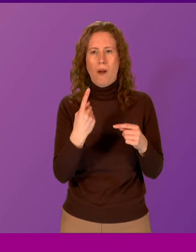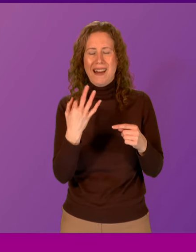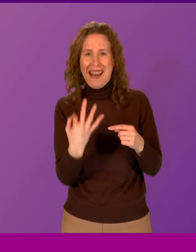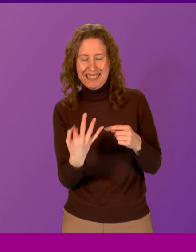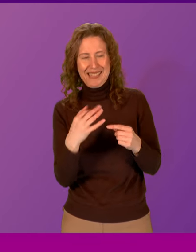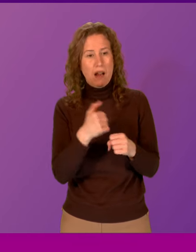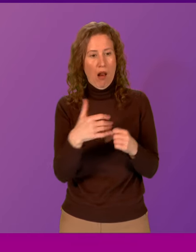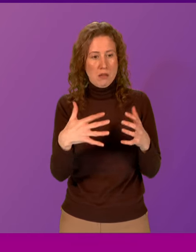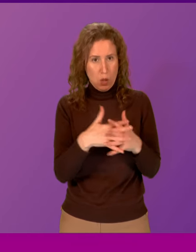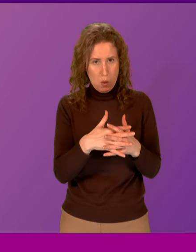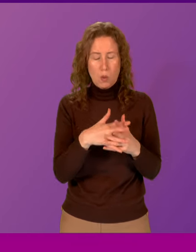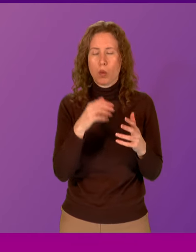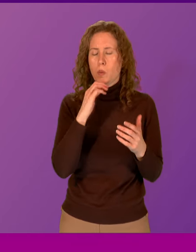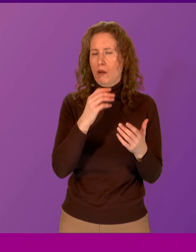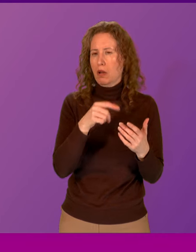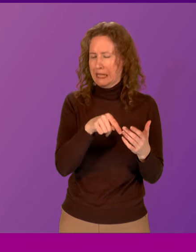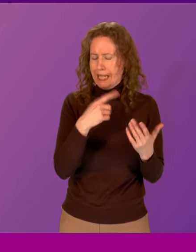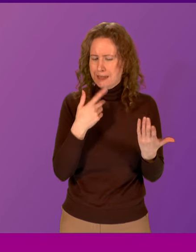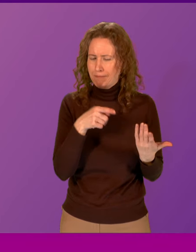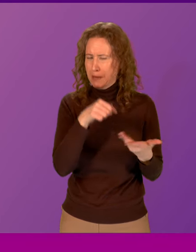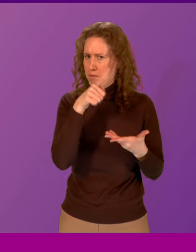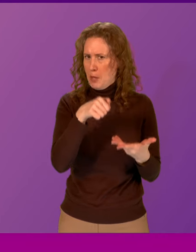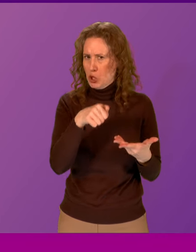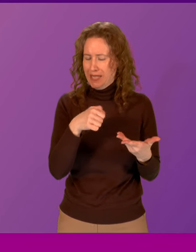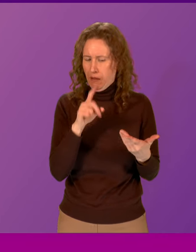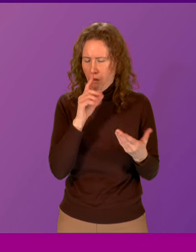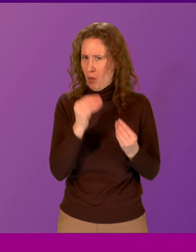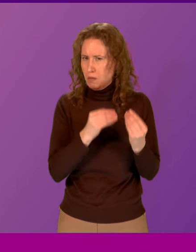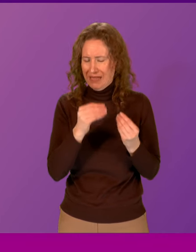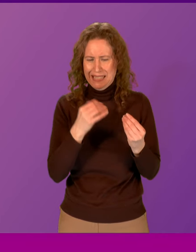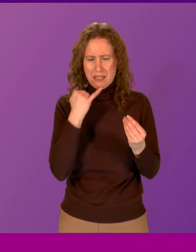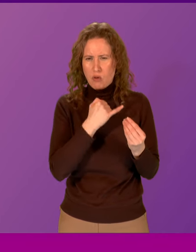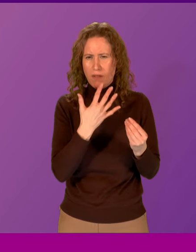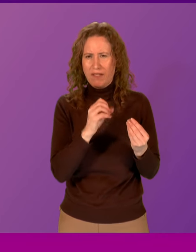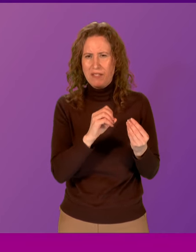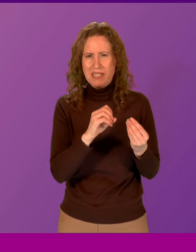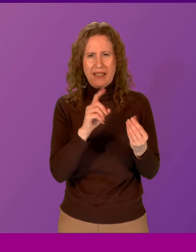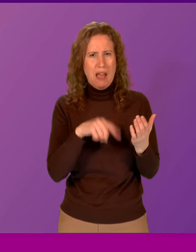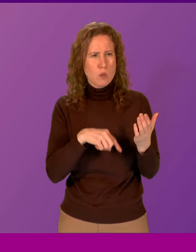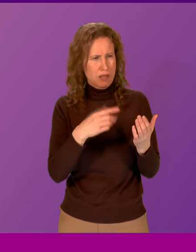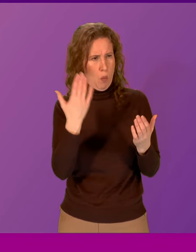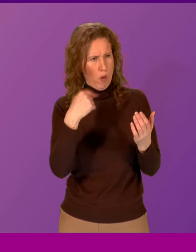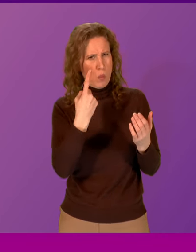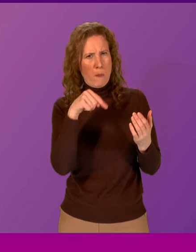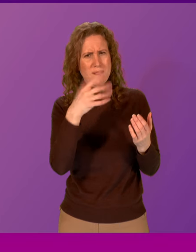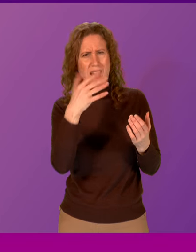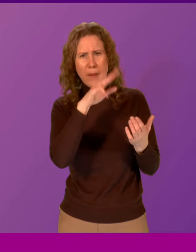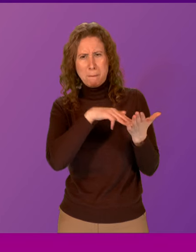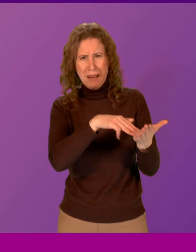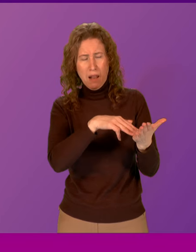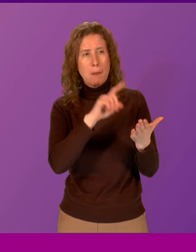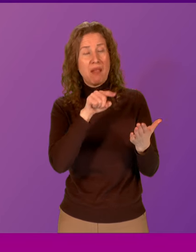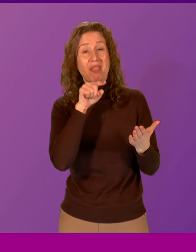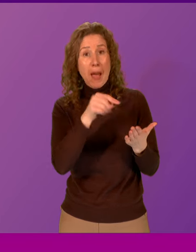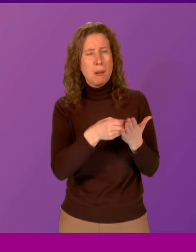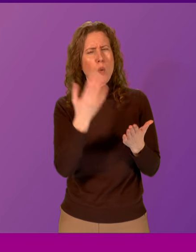City Council presented the service with an unworkable budget of £650,000 down from £1.5 million. But the funding was previously